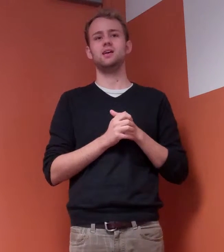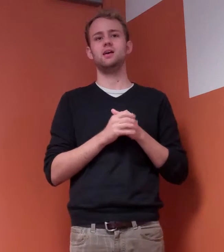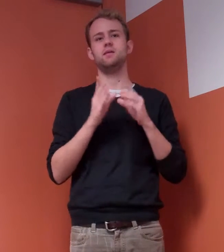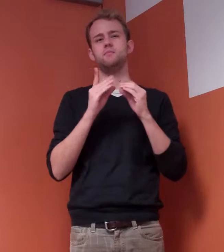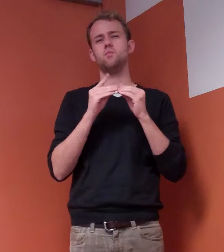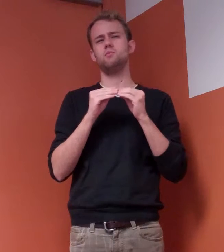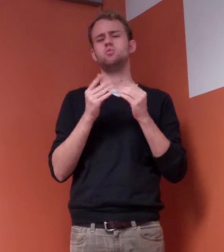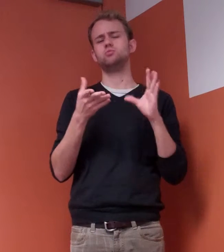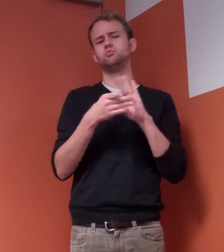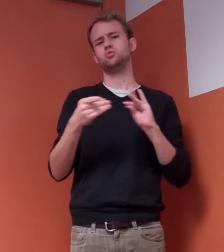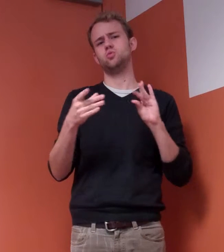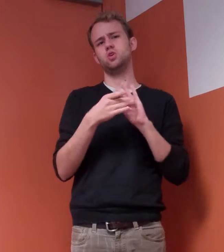a story, really.